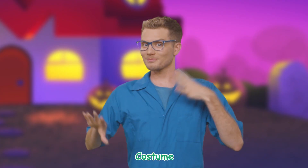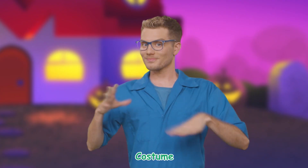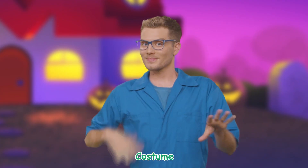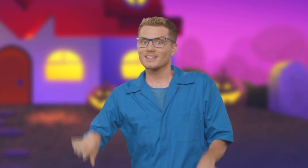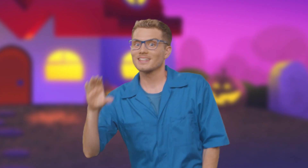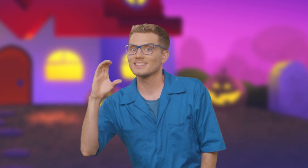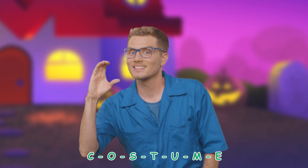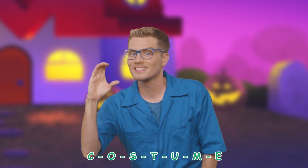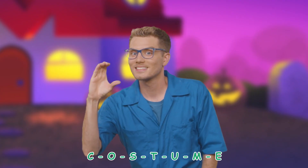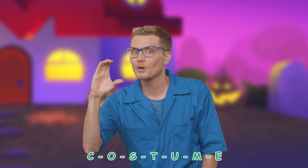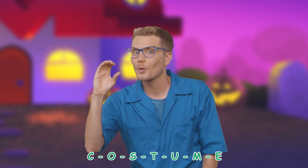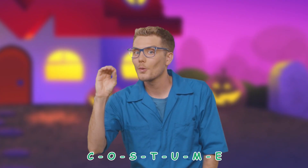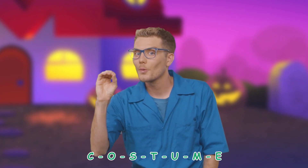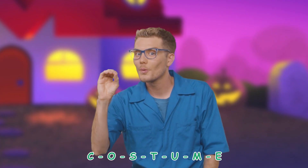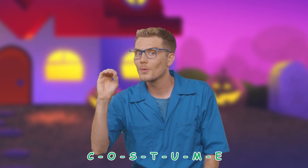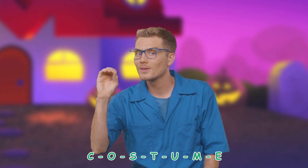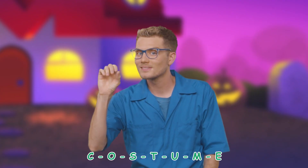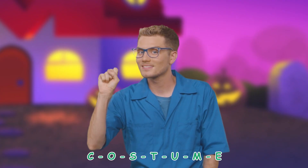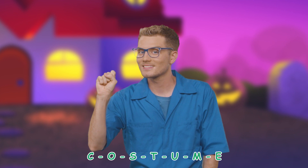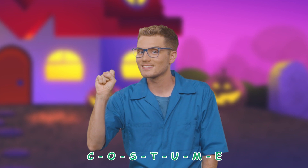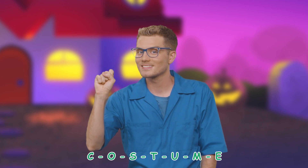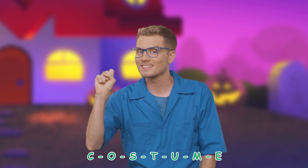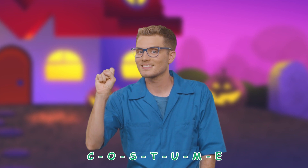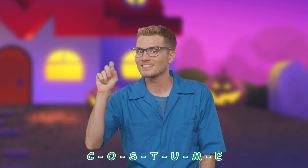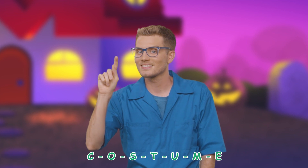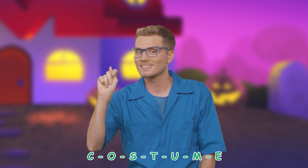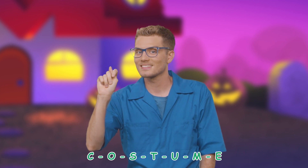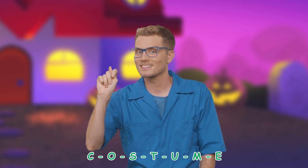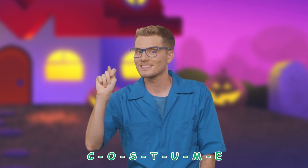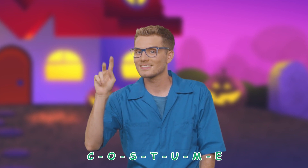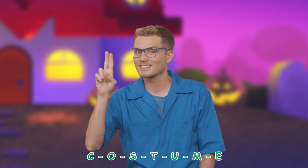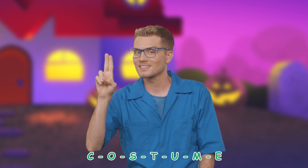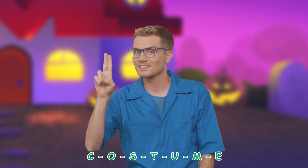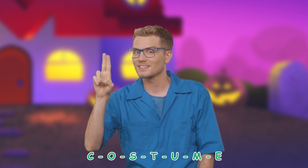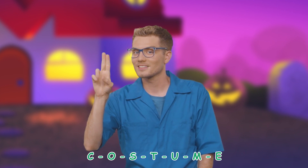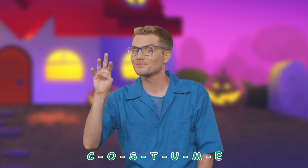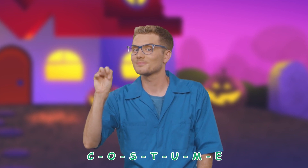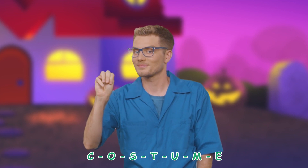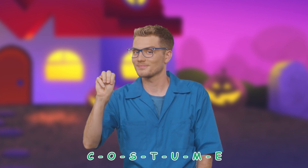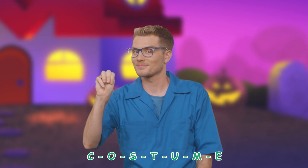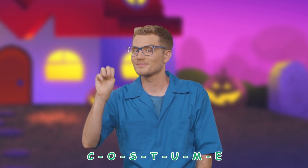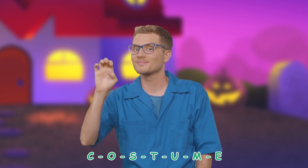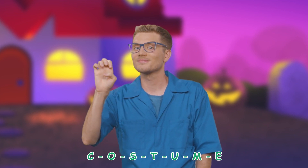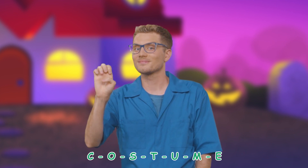Costume! C-O-S-T-U-M-E